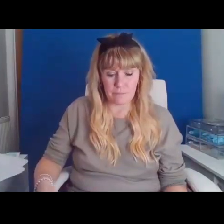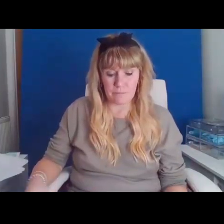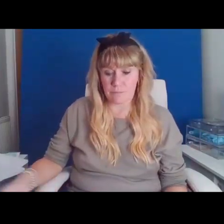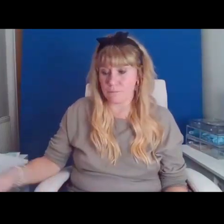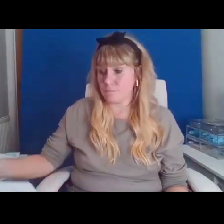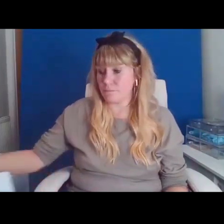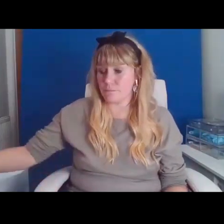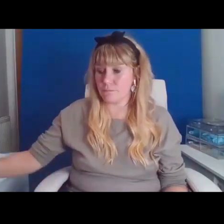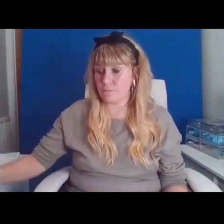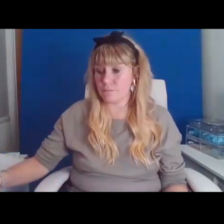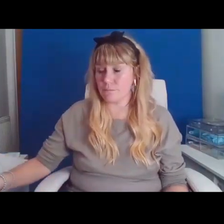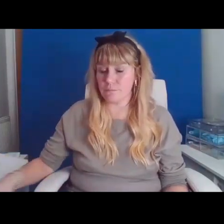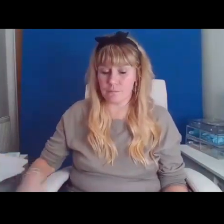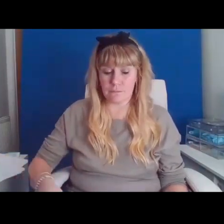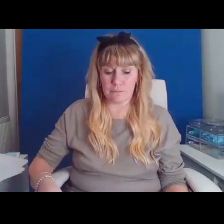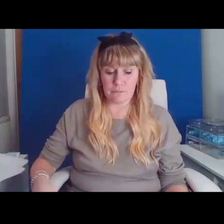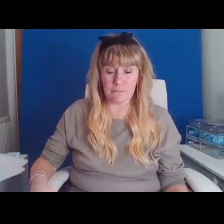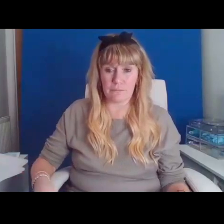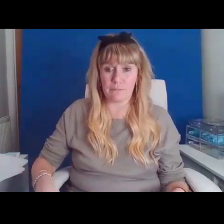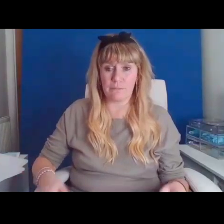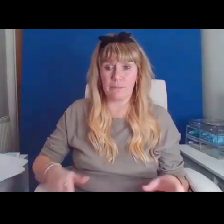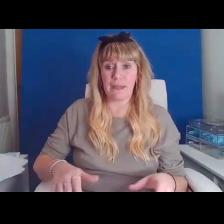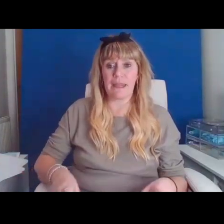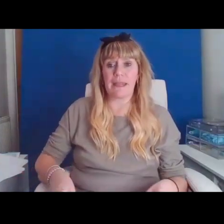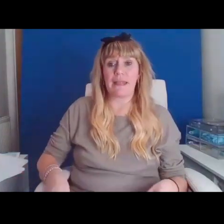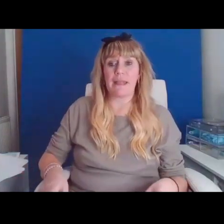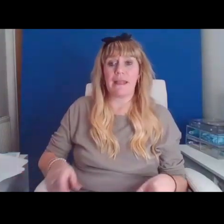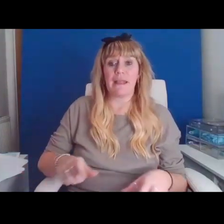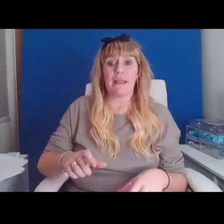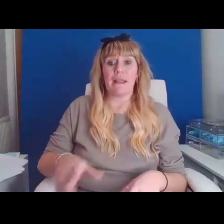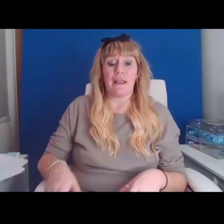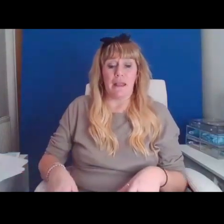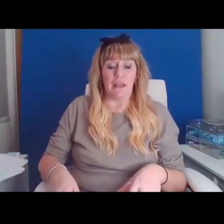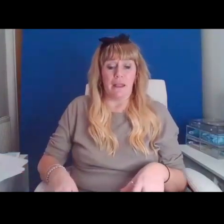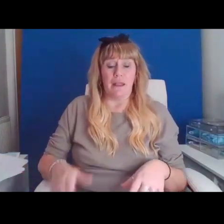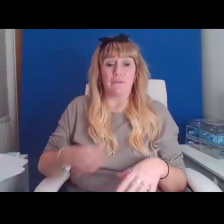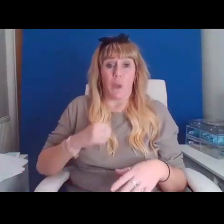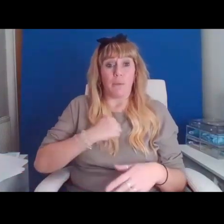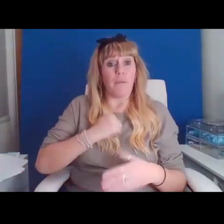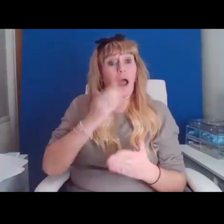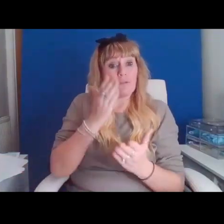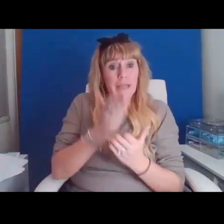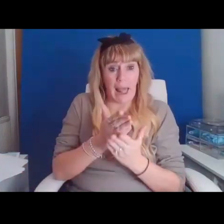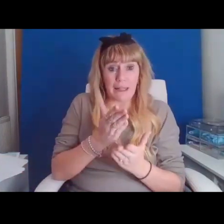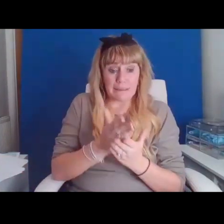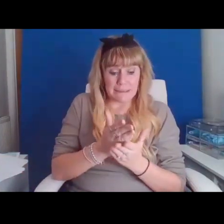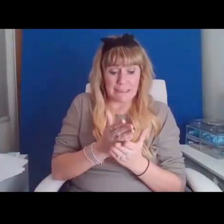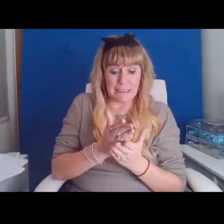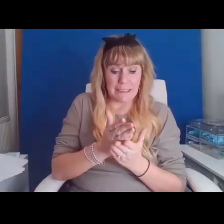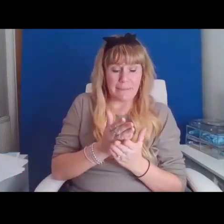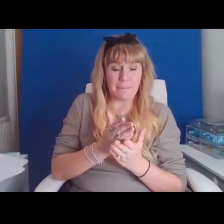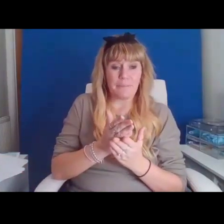A little bit of insight into my reality coming right up. Exit pursued.